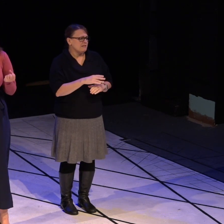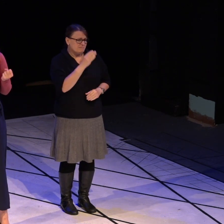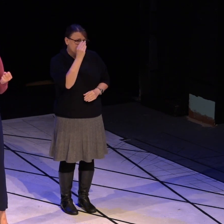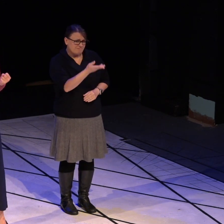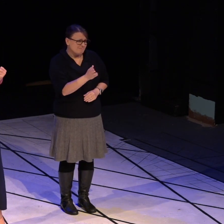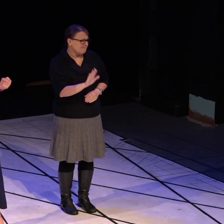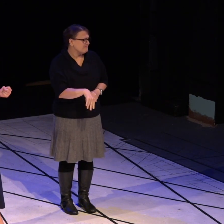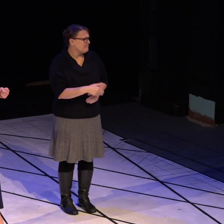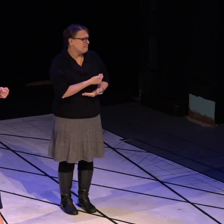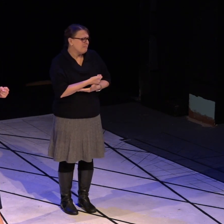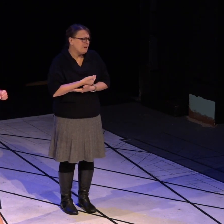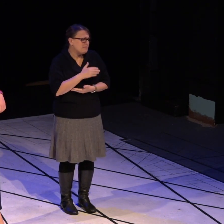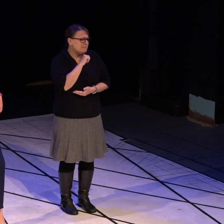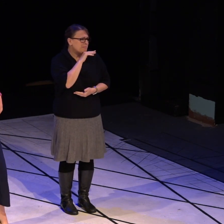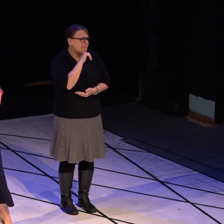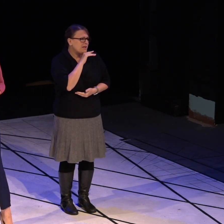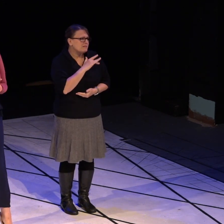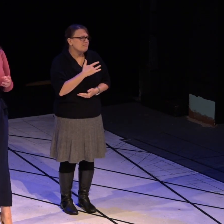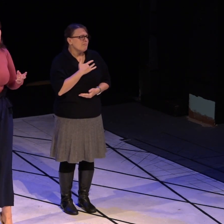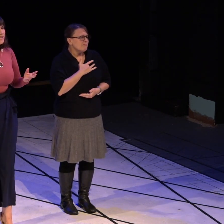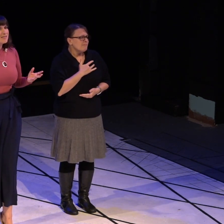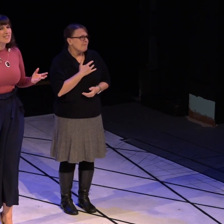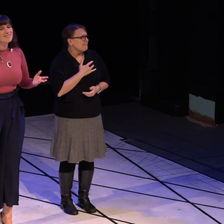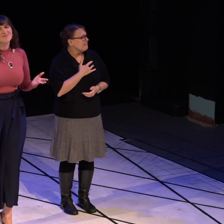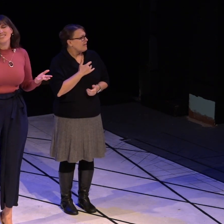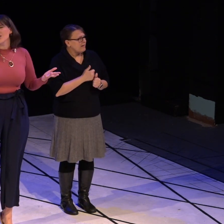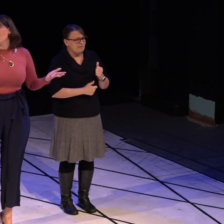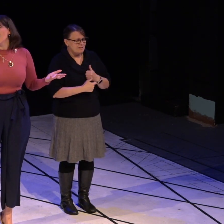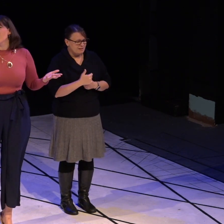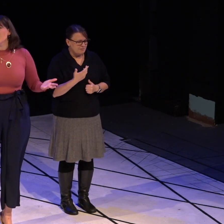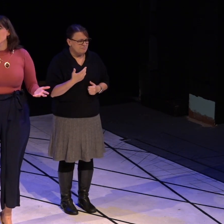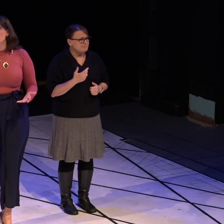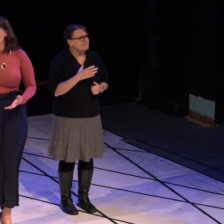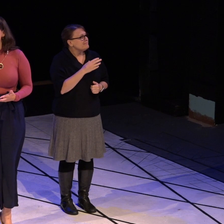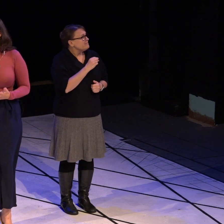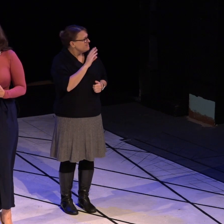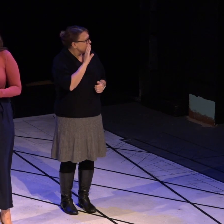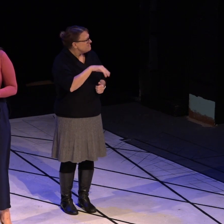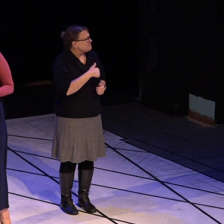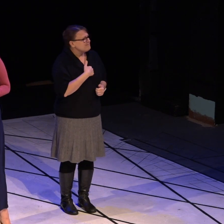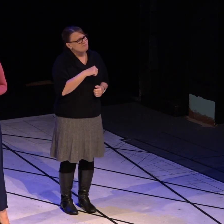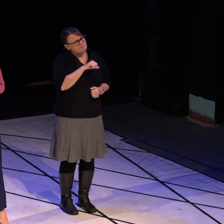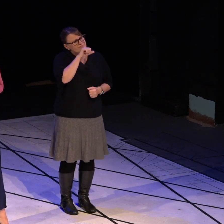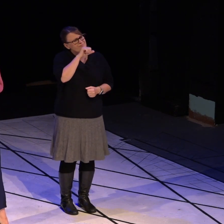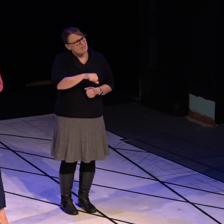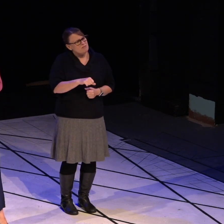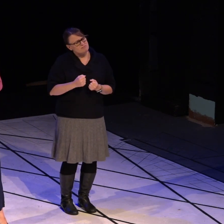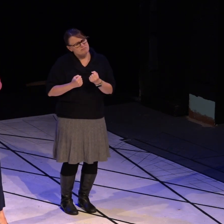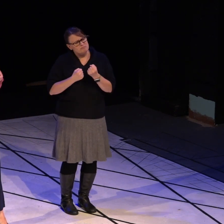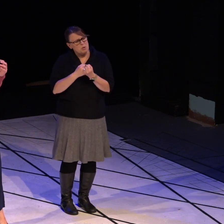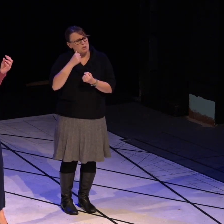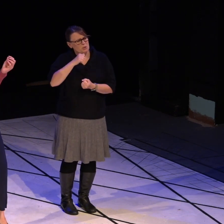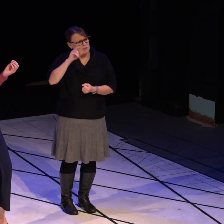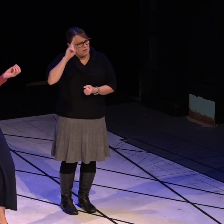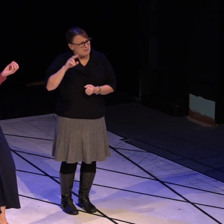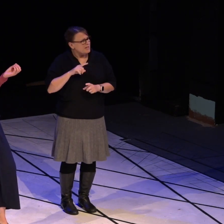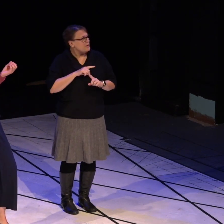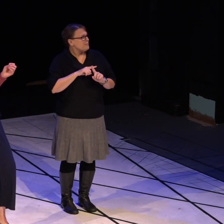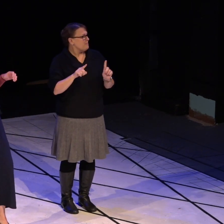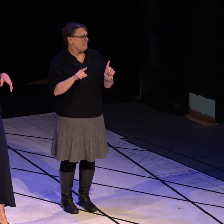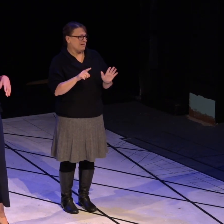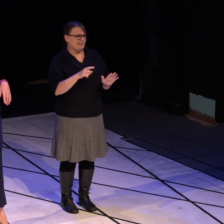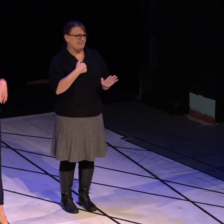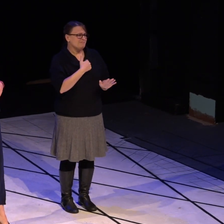pigs get me every time. And what about, you know, I love supporting the Girl Scouts, but I'm so